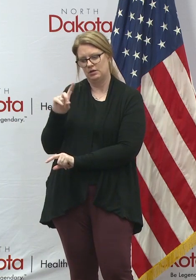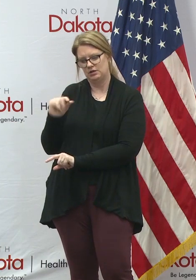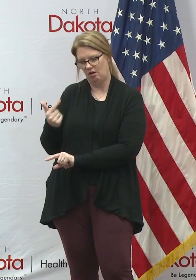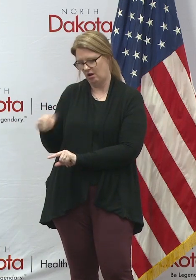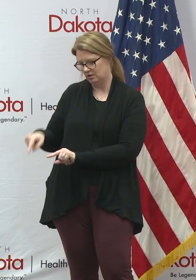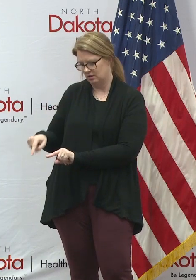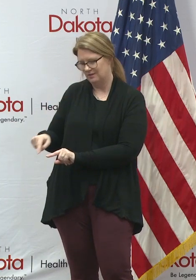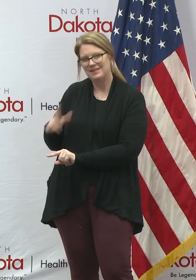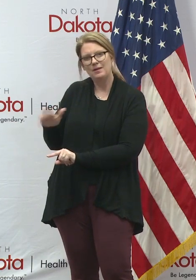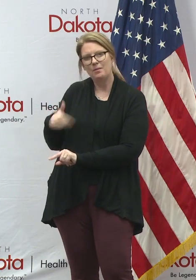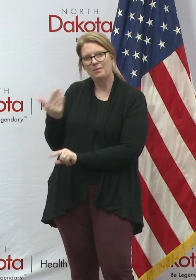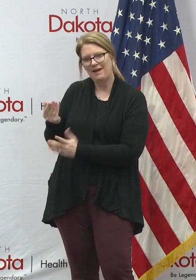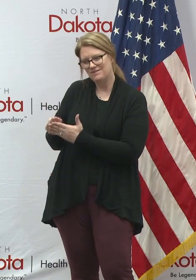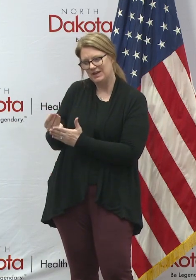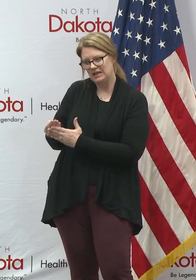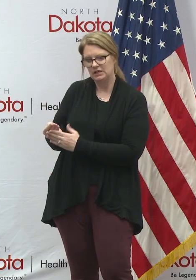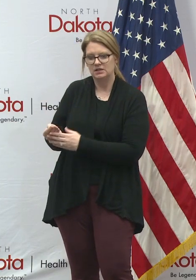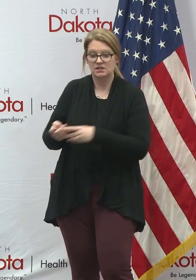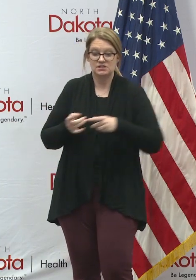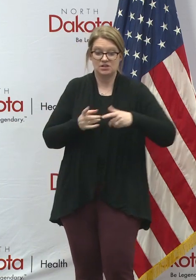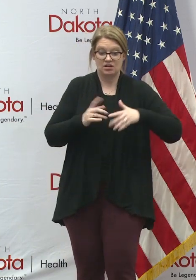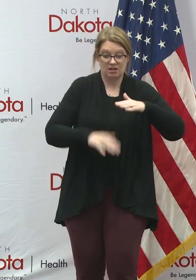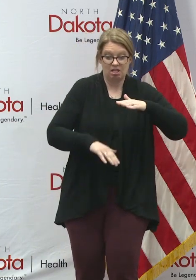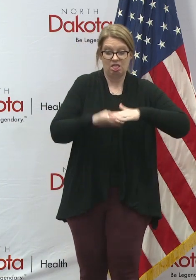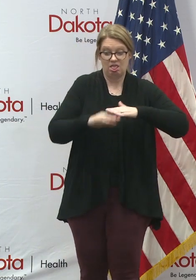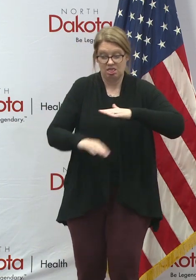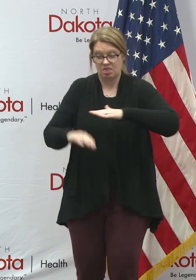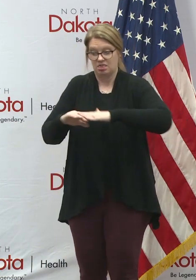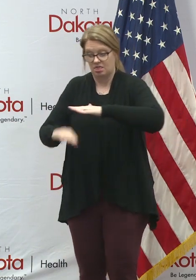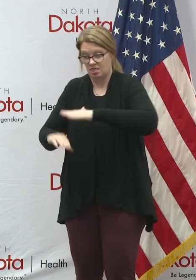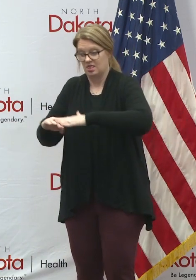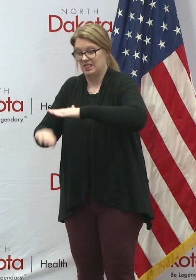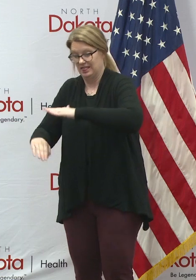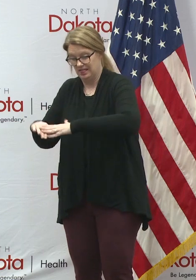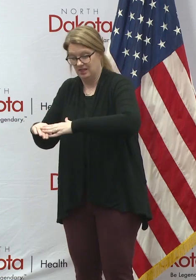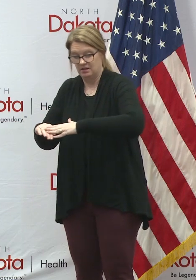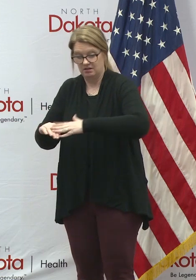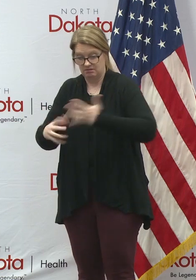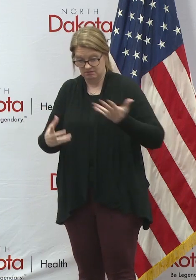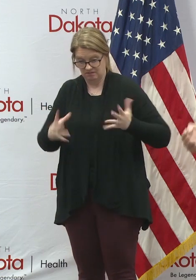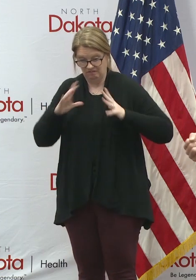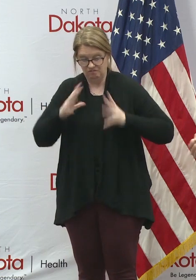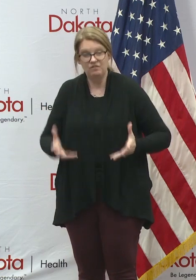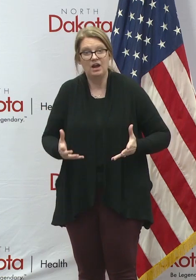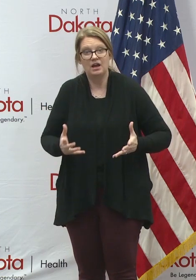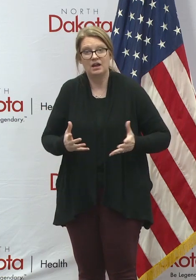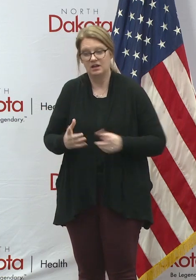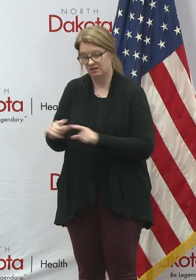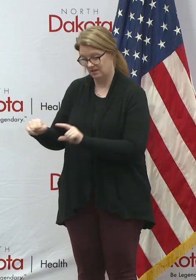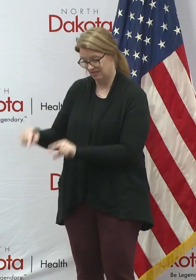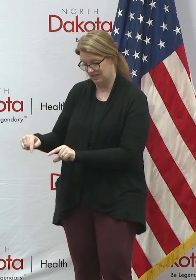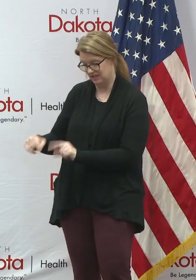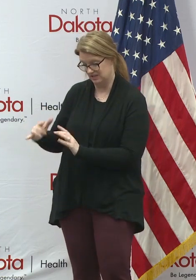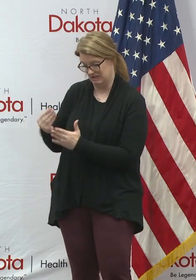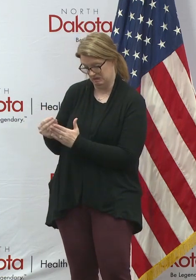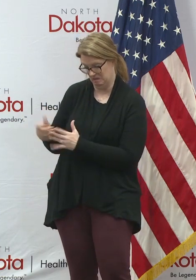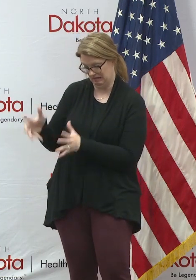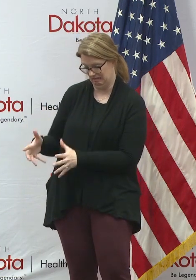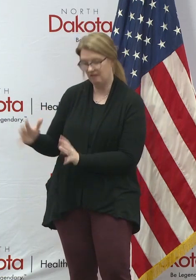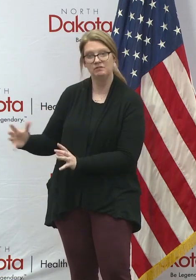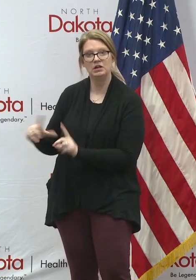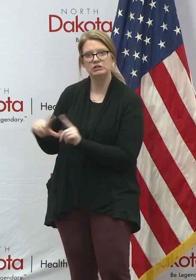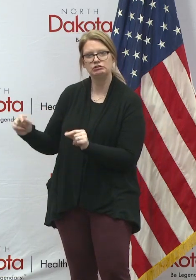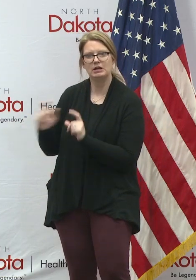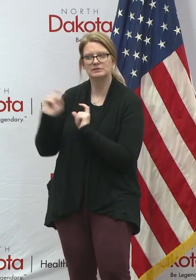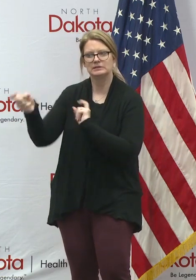funding. Uh, at the end of this, at the very end of the biennium, if those buckets were filled, then checks were gonna go out. Uh, if we have low oil